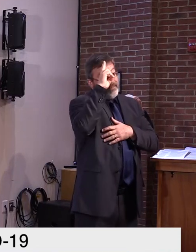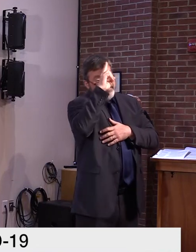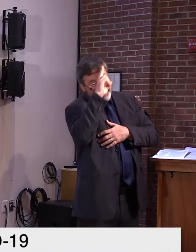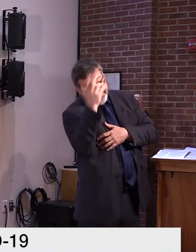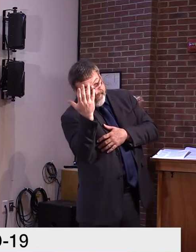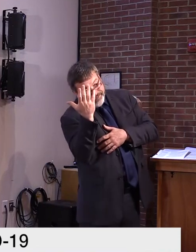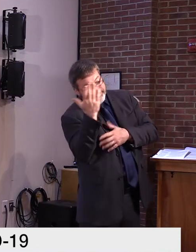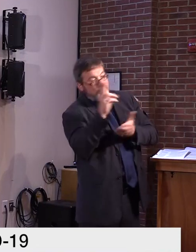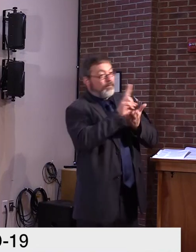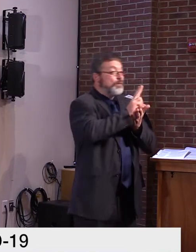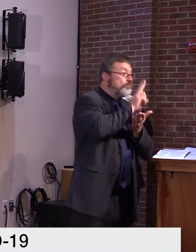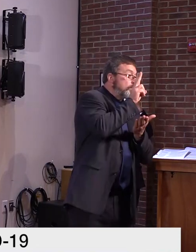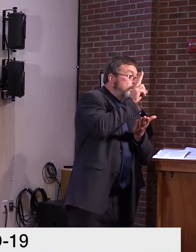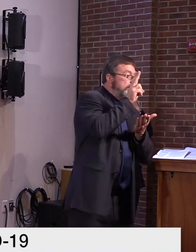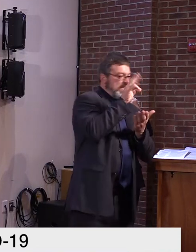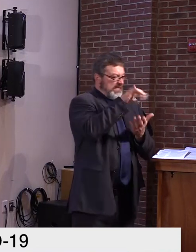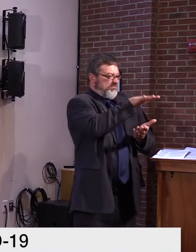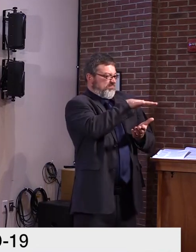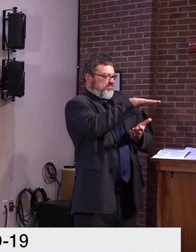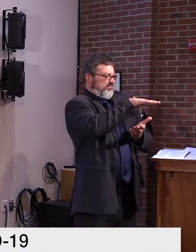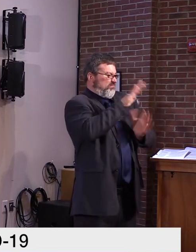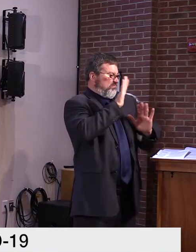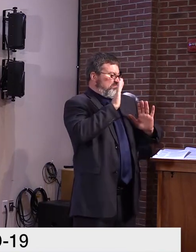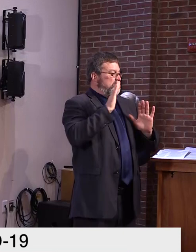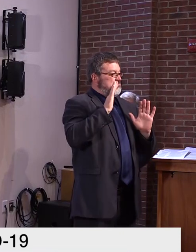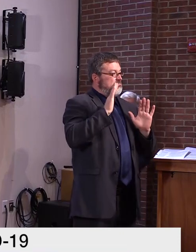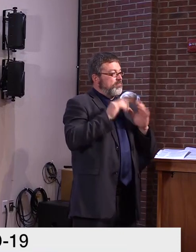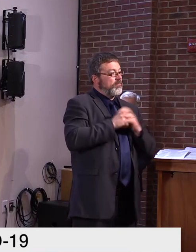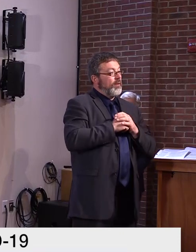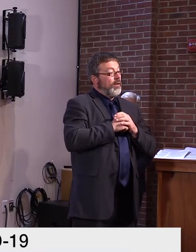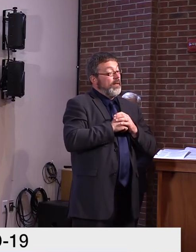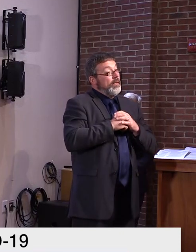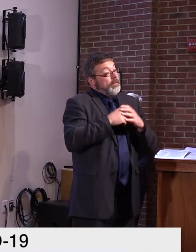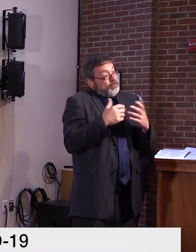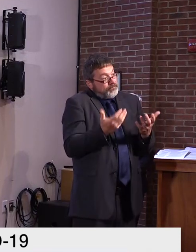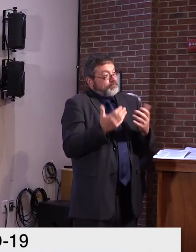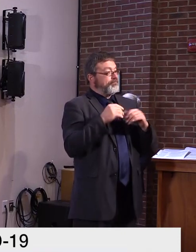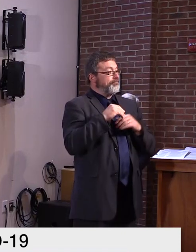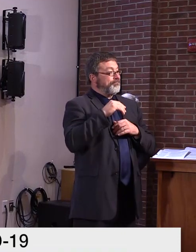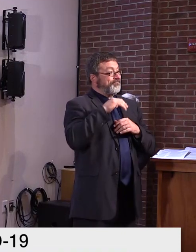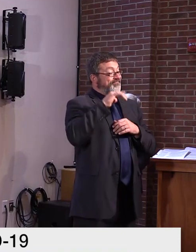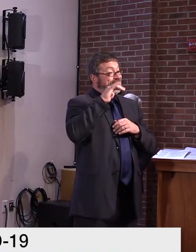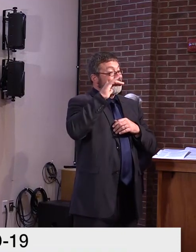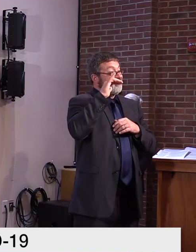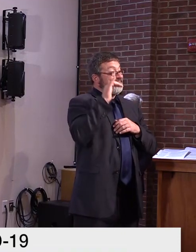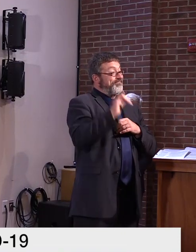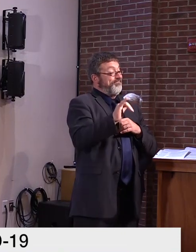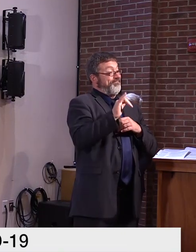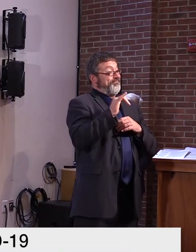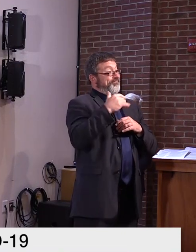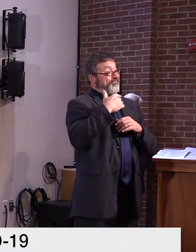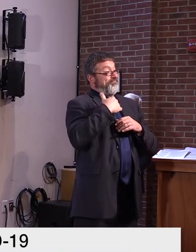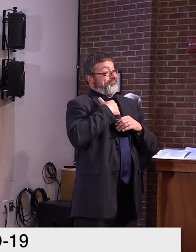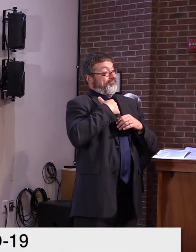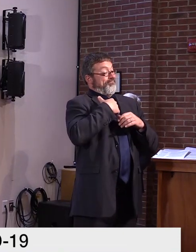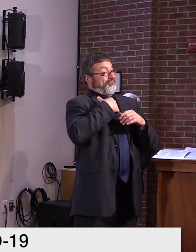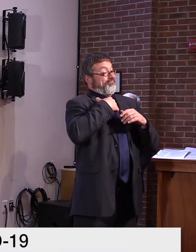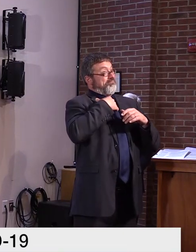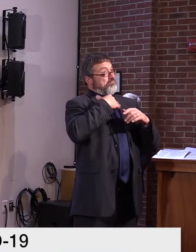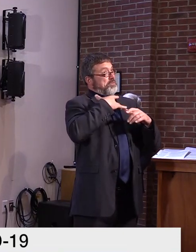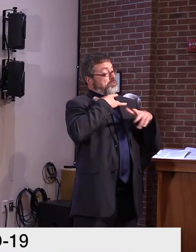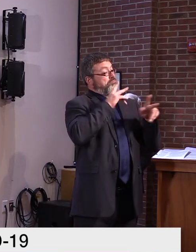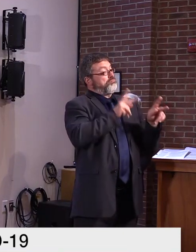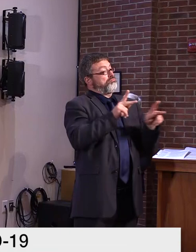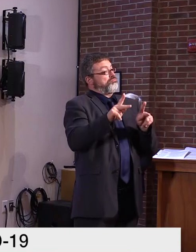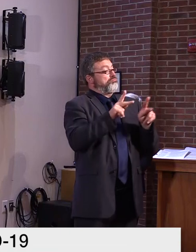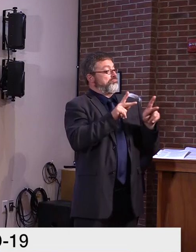the county. You're right. It does make sense if you give it the common sense test. You know, we've always felt, we've been saying this